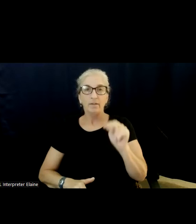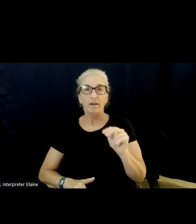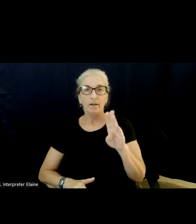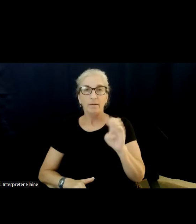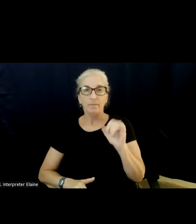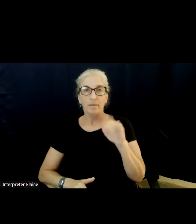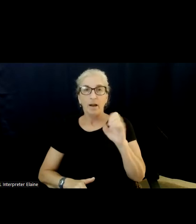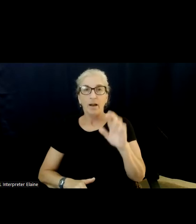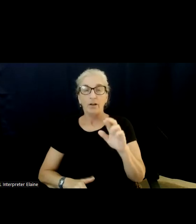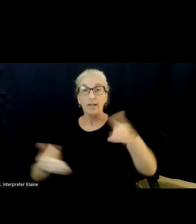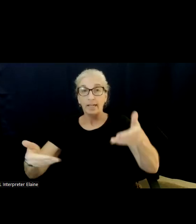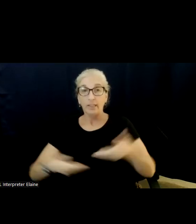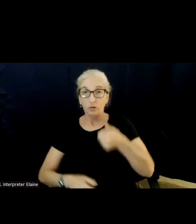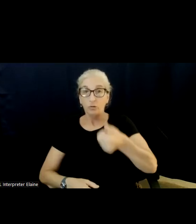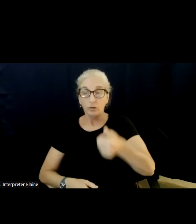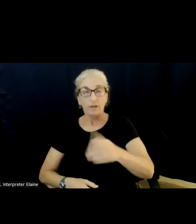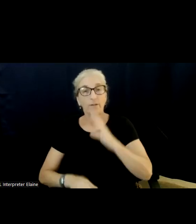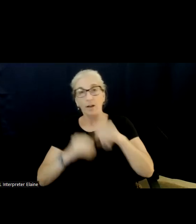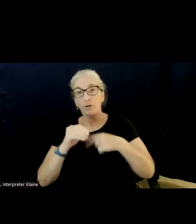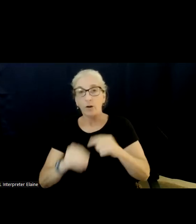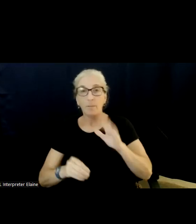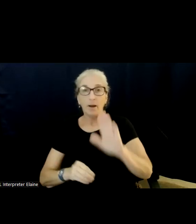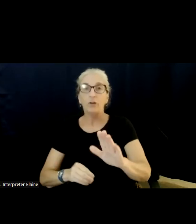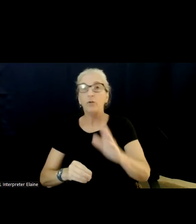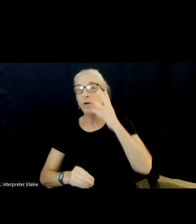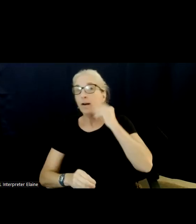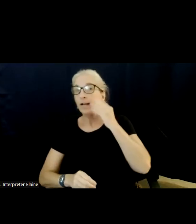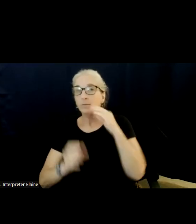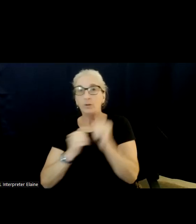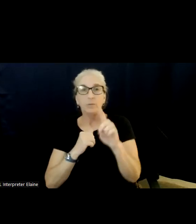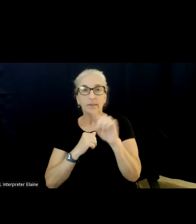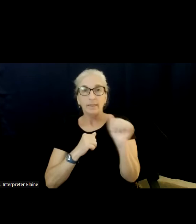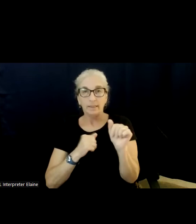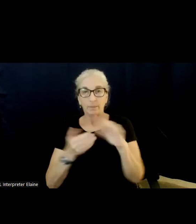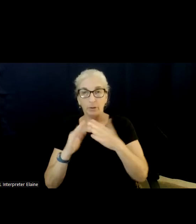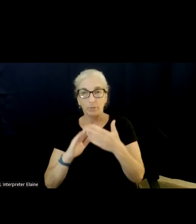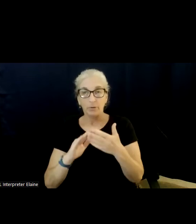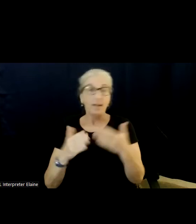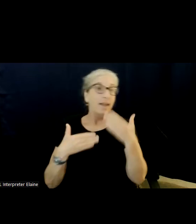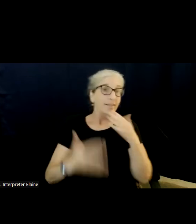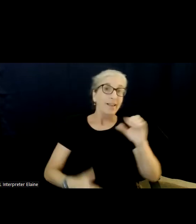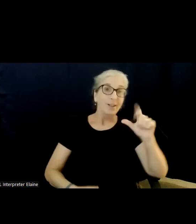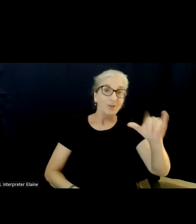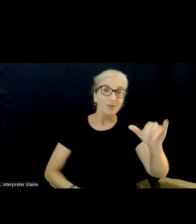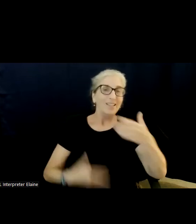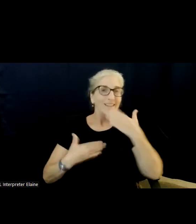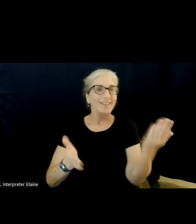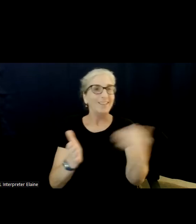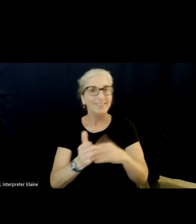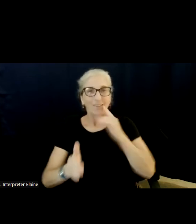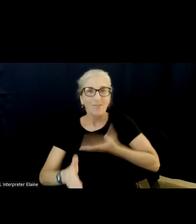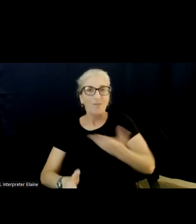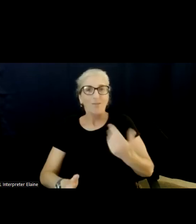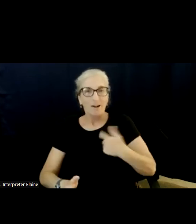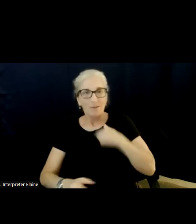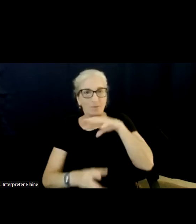of information about your background in the disability community. Thank you, Lucy, very much, and thanks for inviting me again to be part of this. I